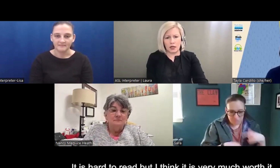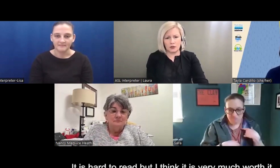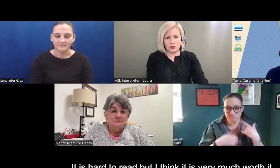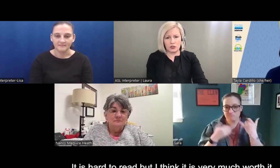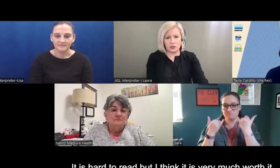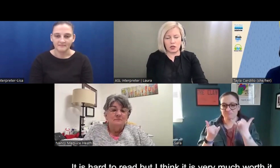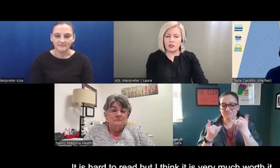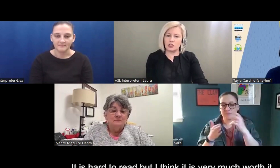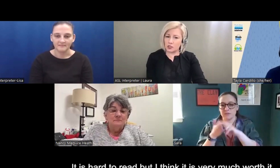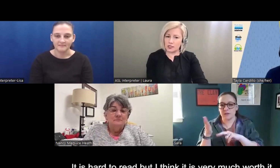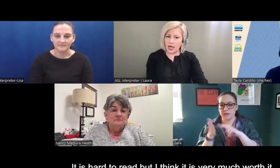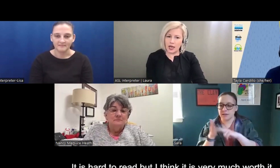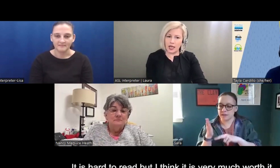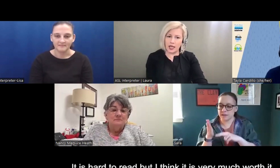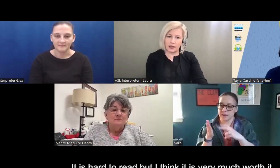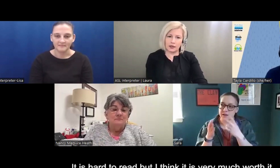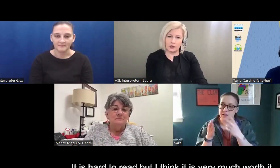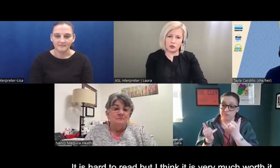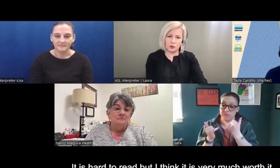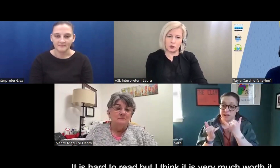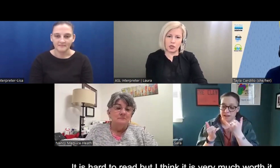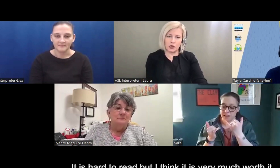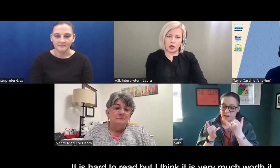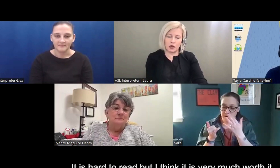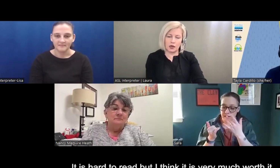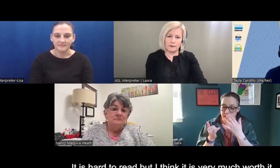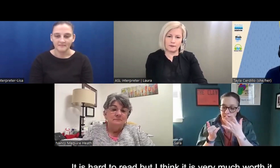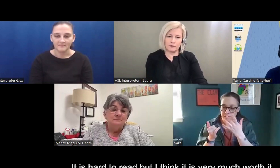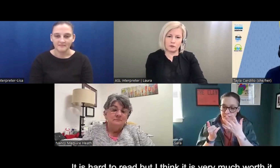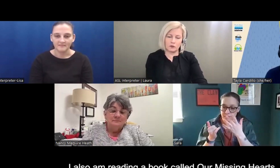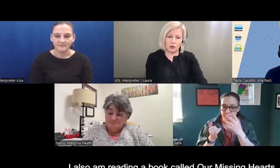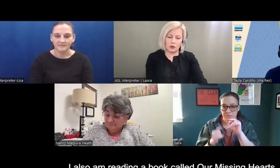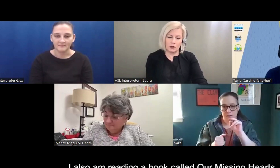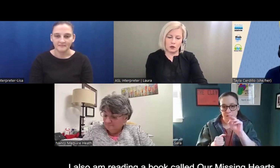I also just, I just finished that and also reading...